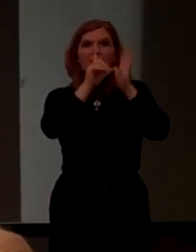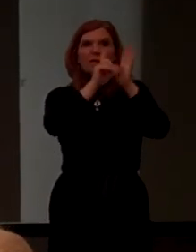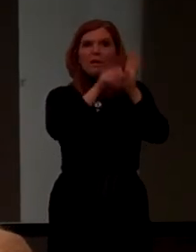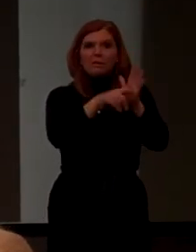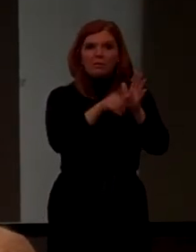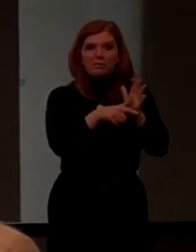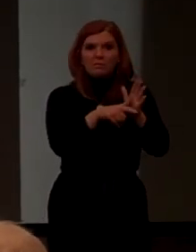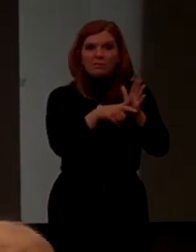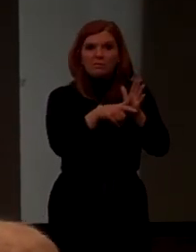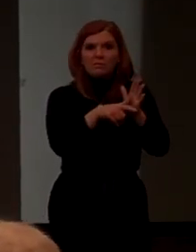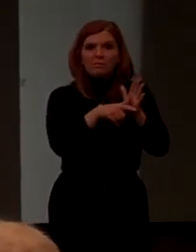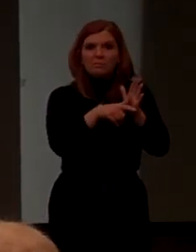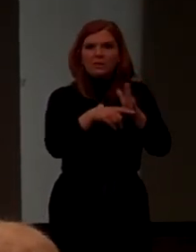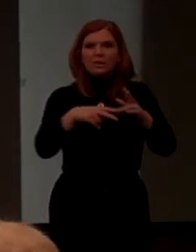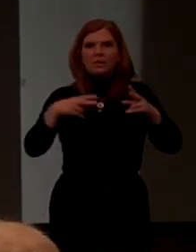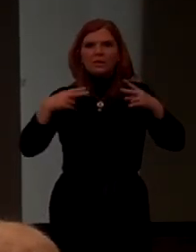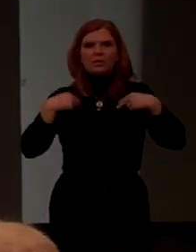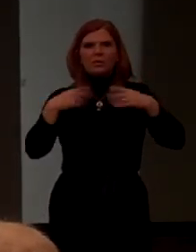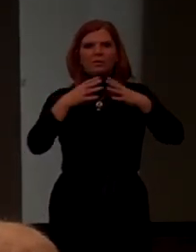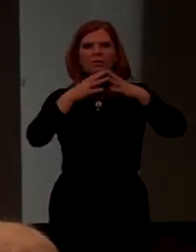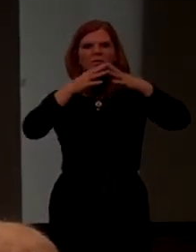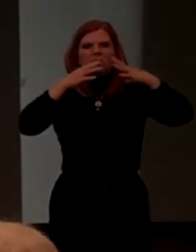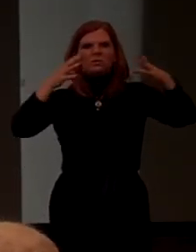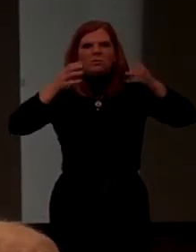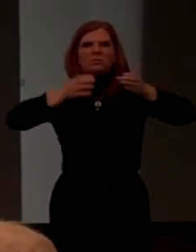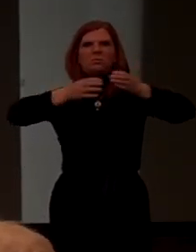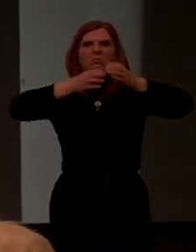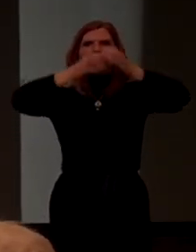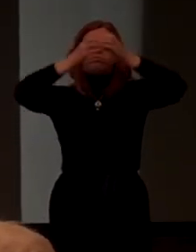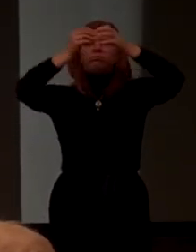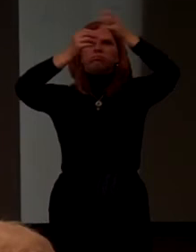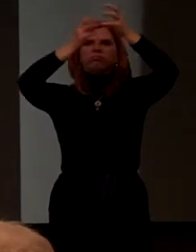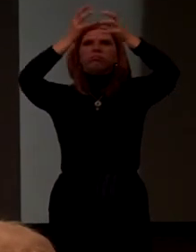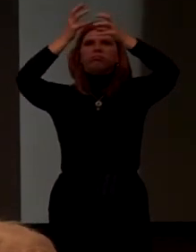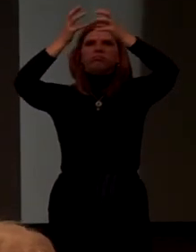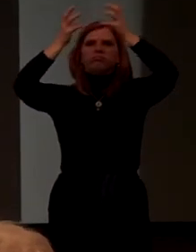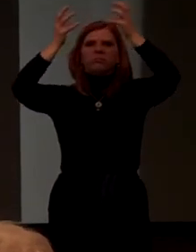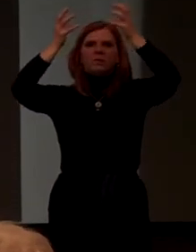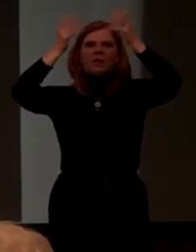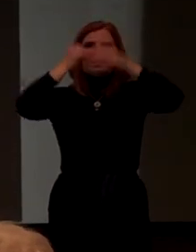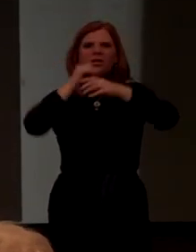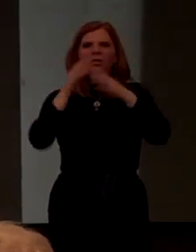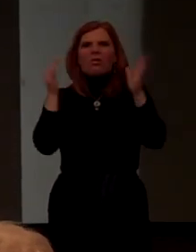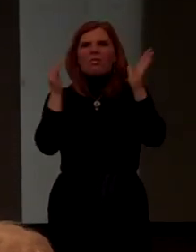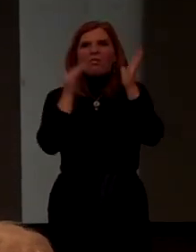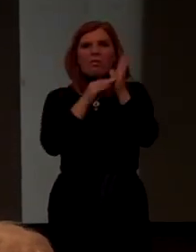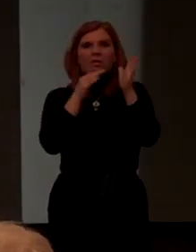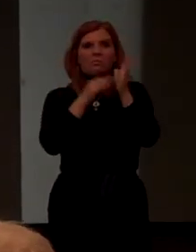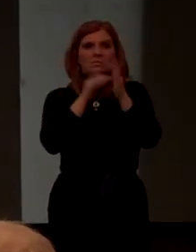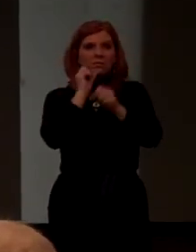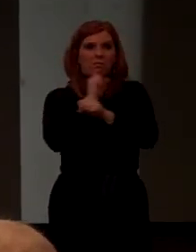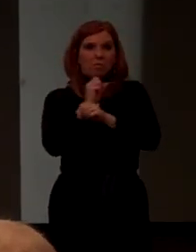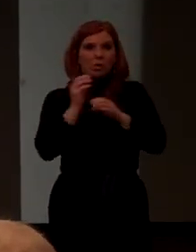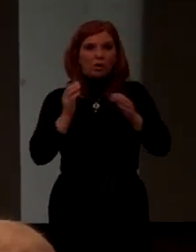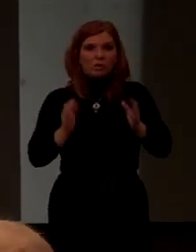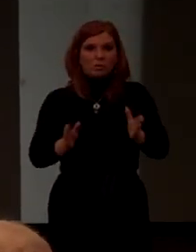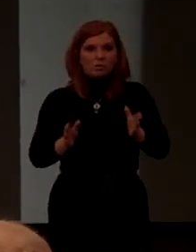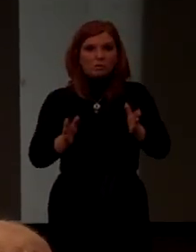you have these huge smokestacks. There are thousands of workers.